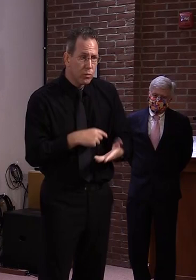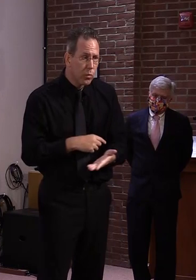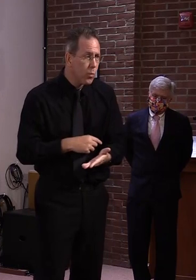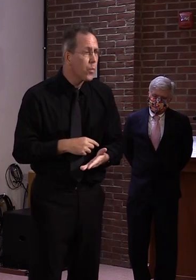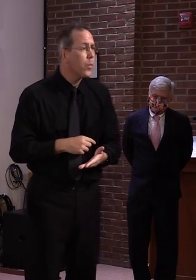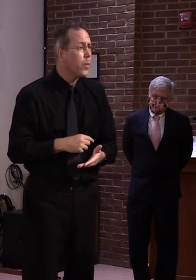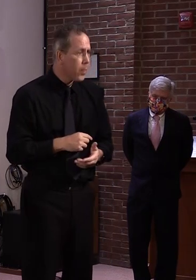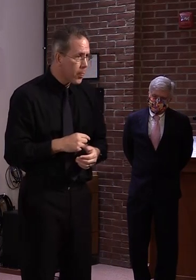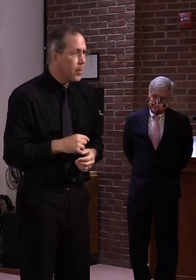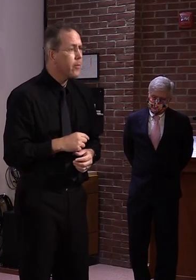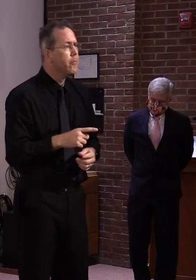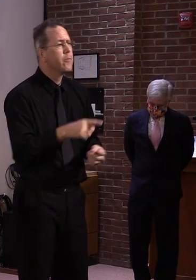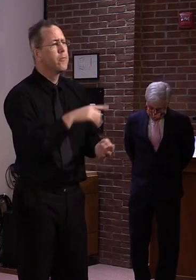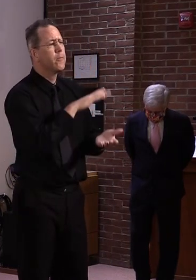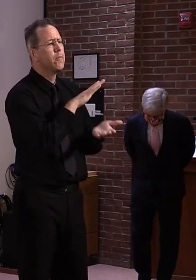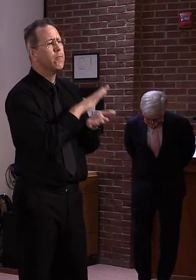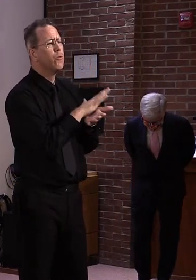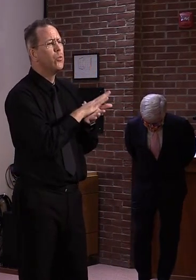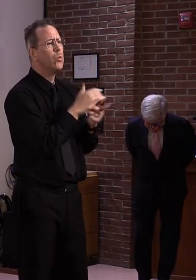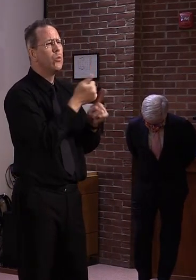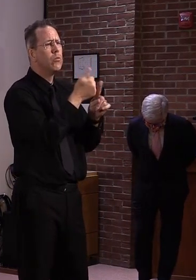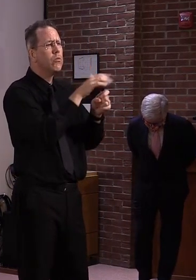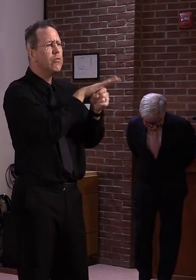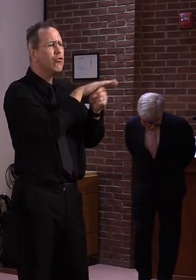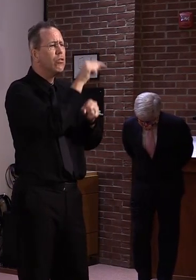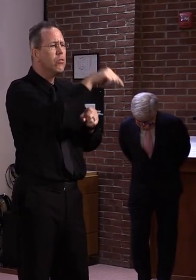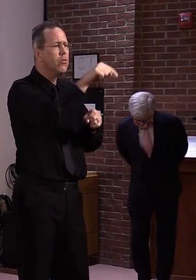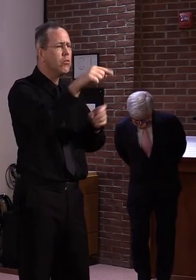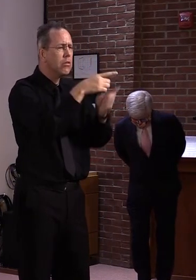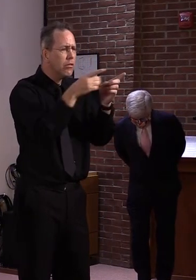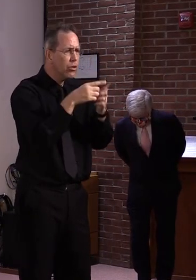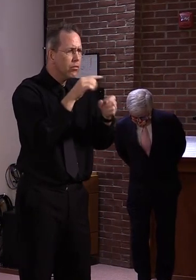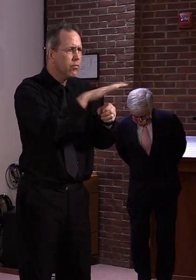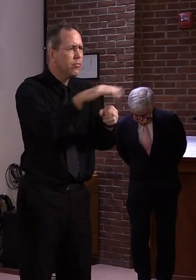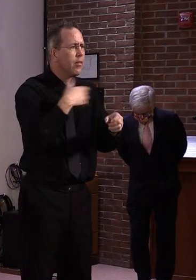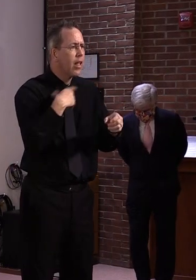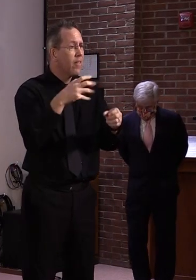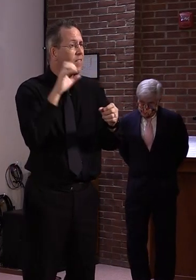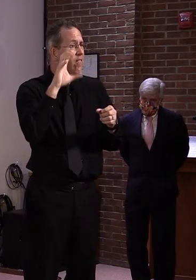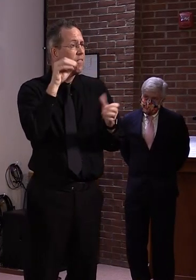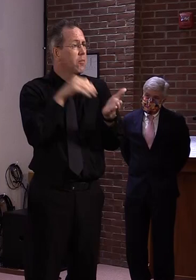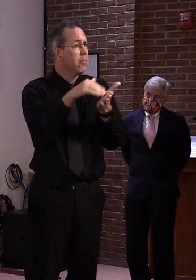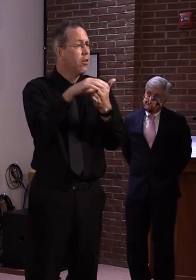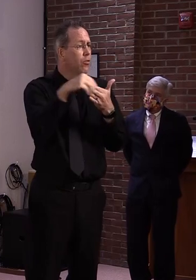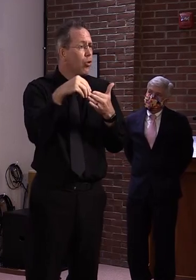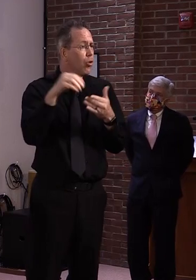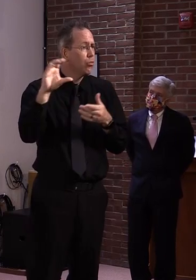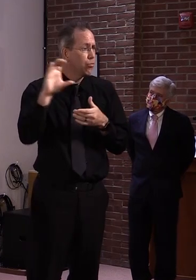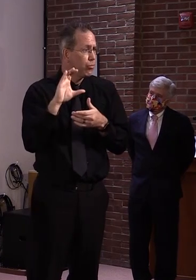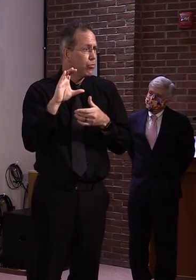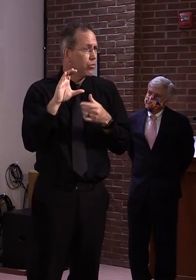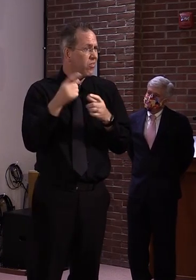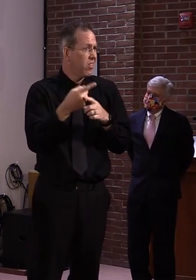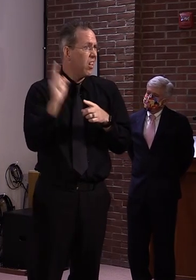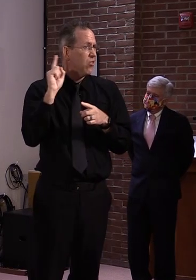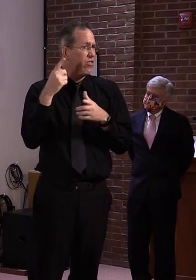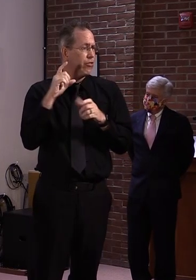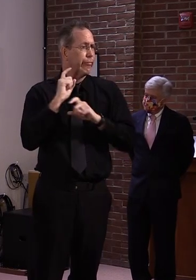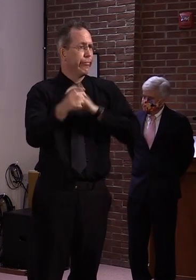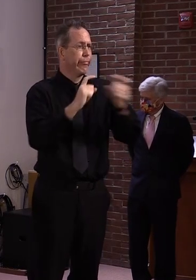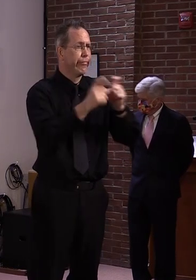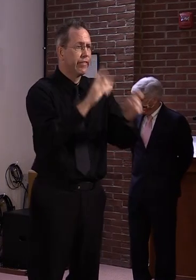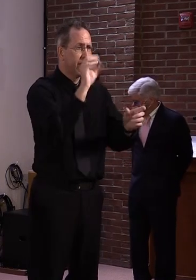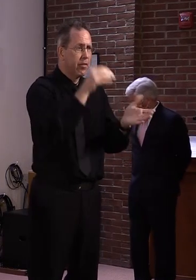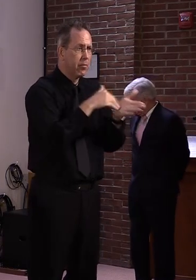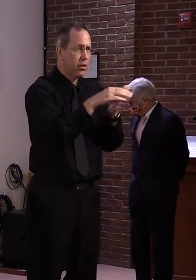in the legislature's action last week through the coronavirus relief fund. So we're working to